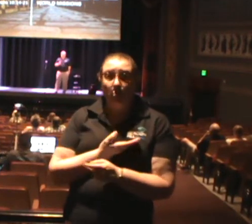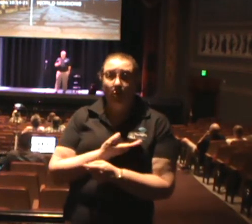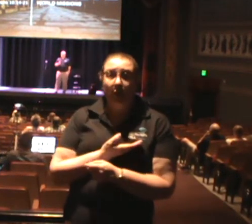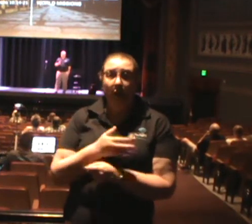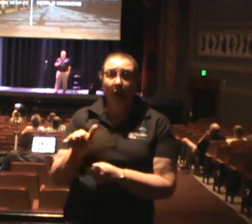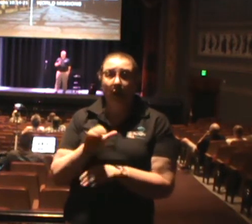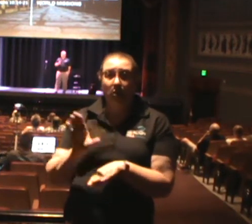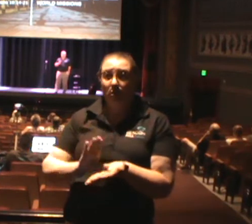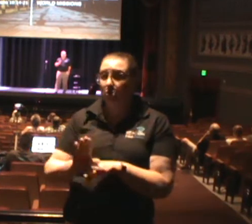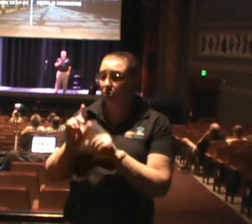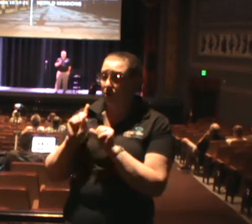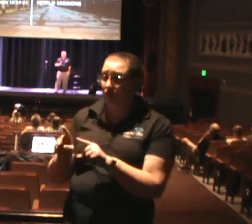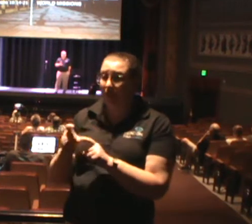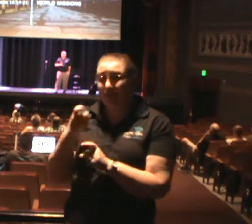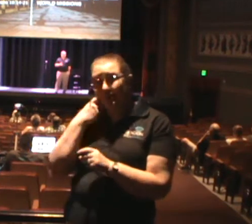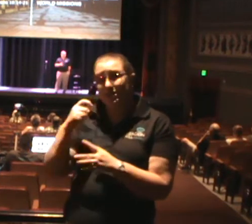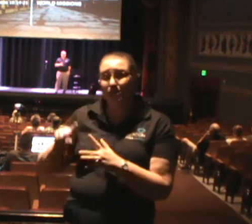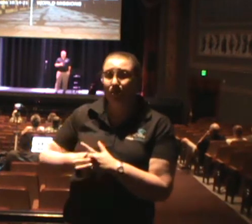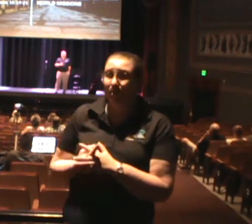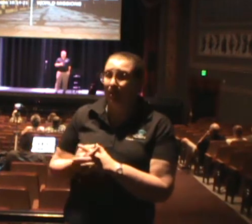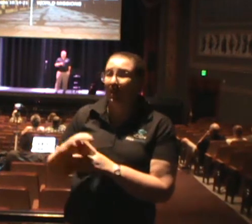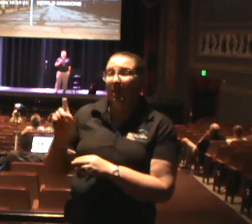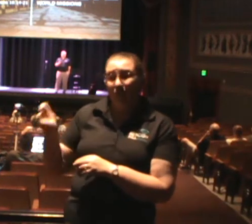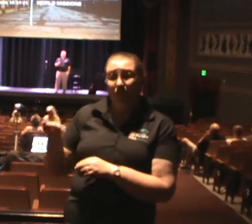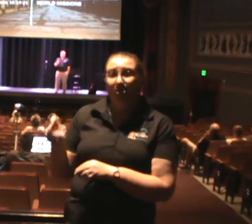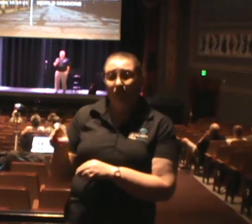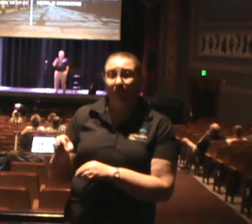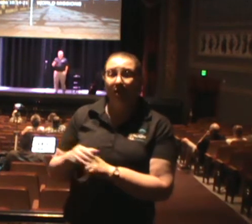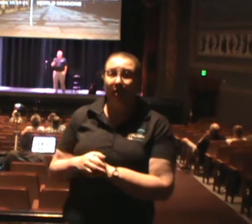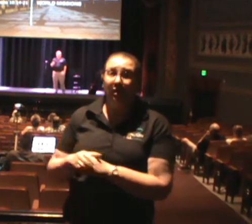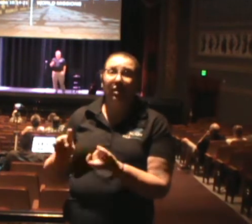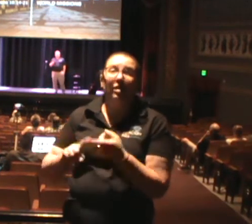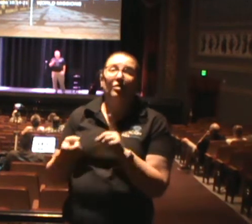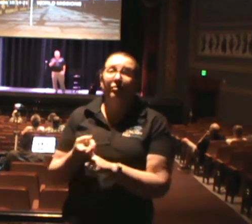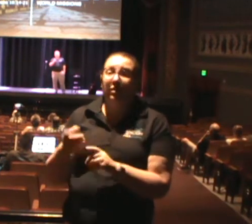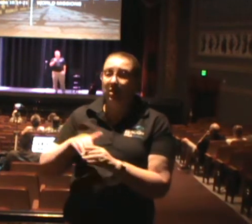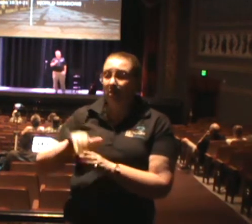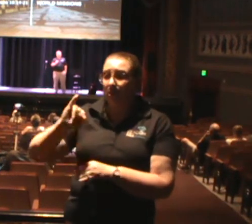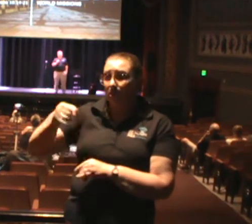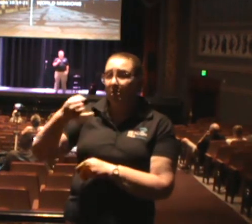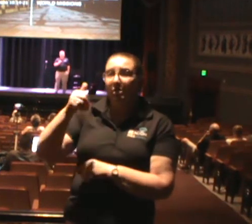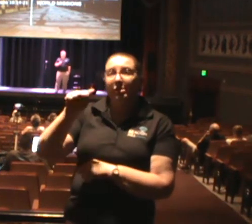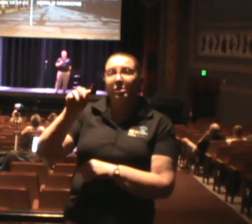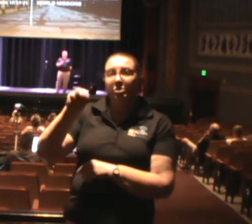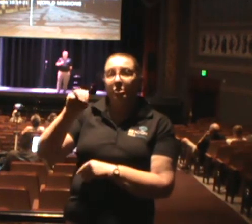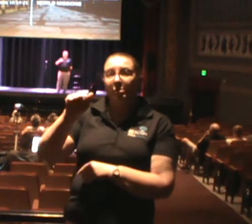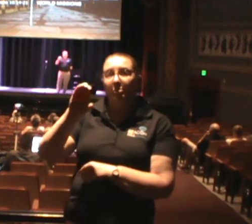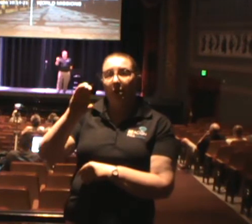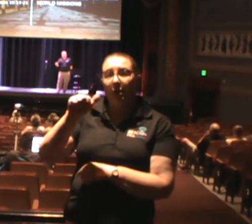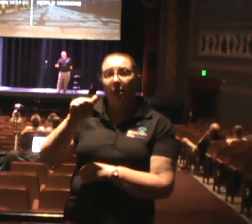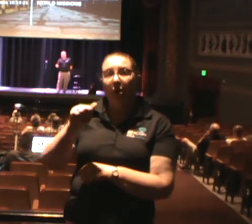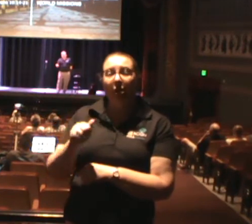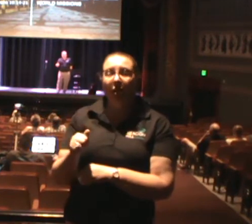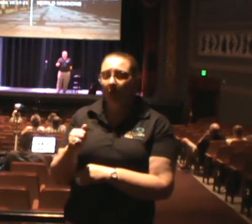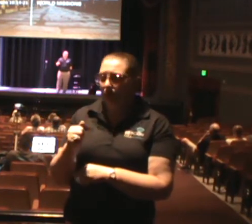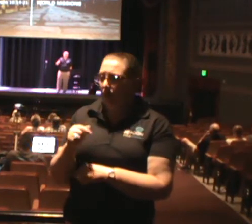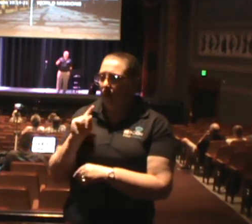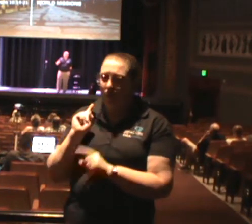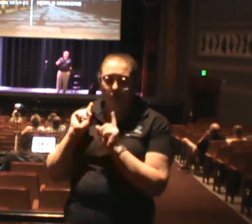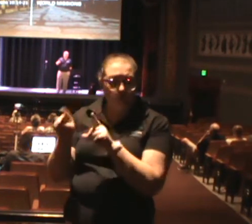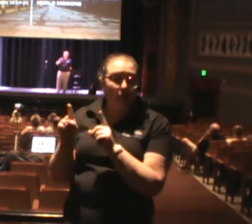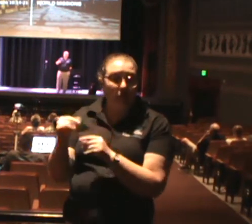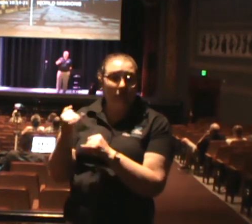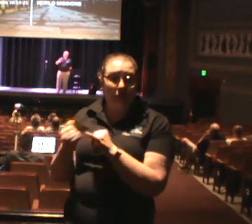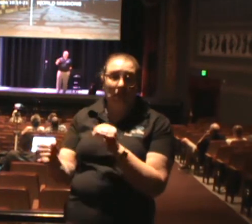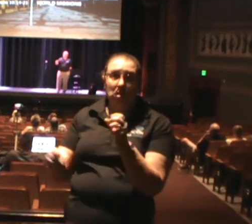we started, man, they're in need right now. Like, we have friends in Jamaica that we were at last year and we were supposed to go this year. And